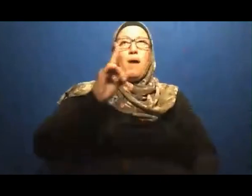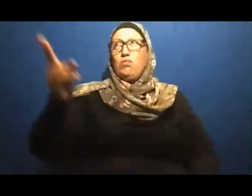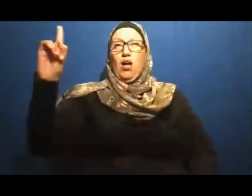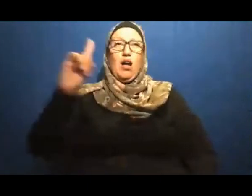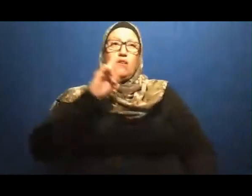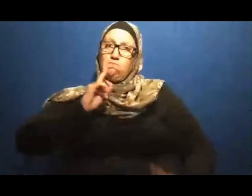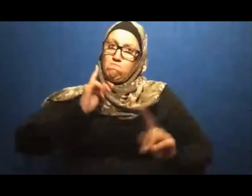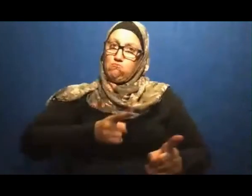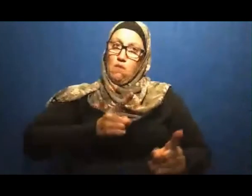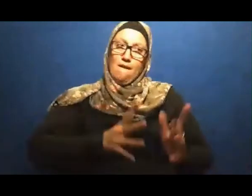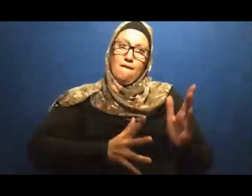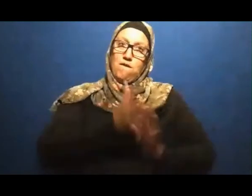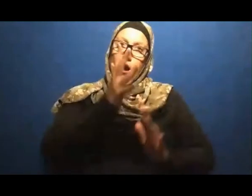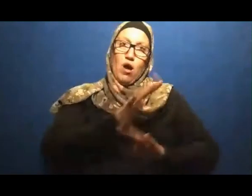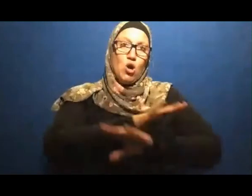And Did Not Okay